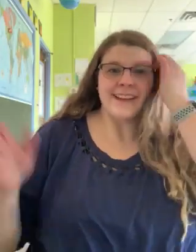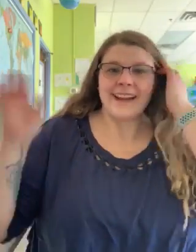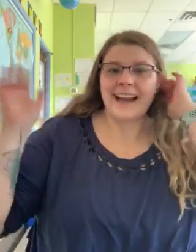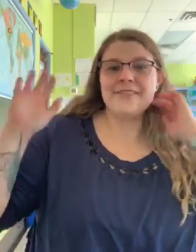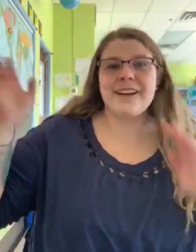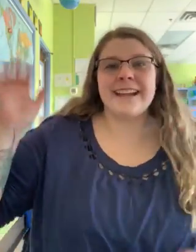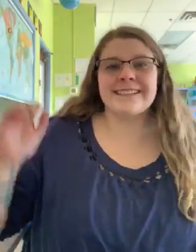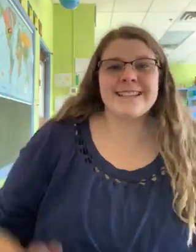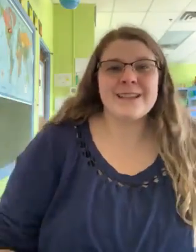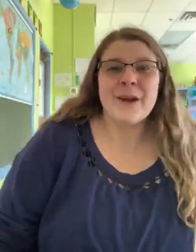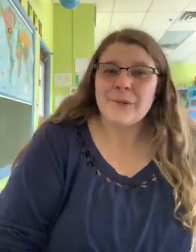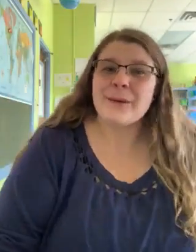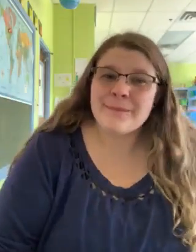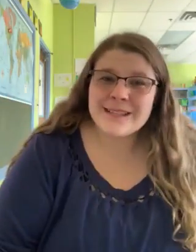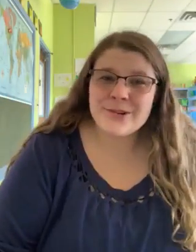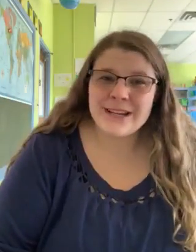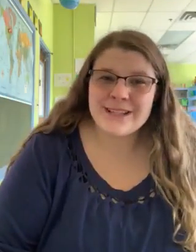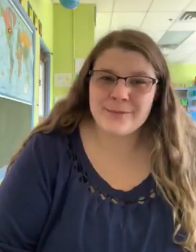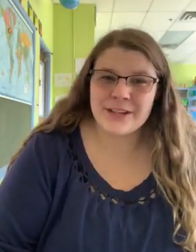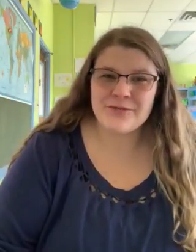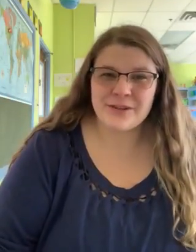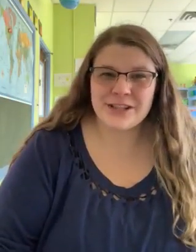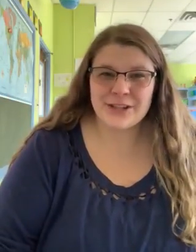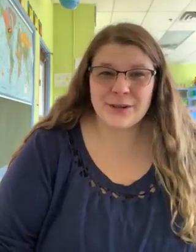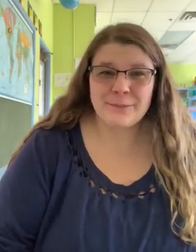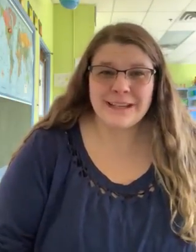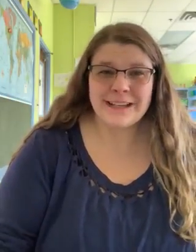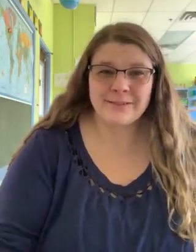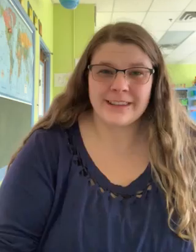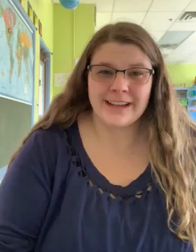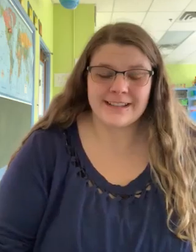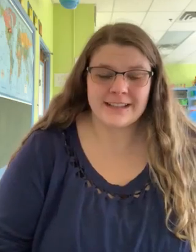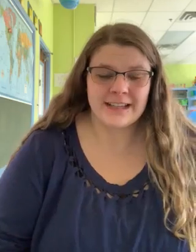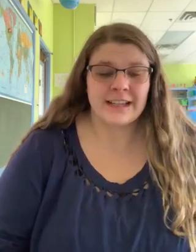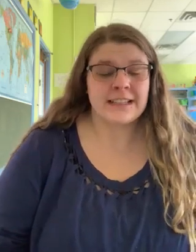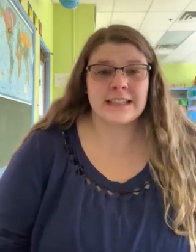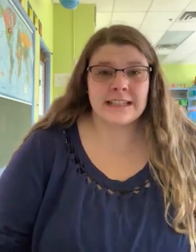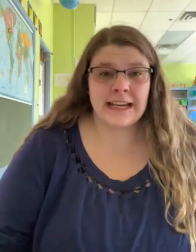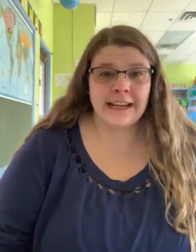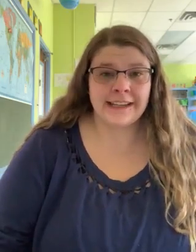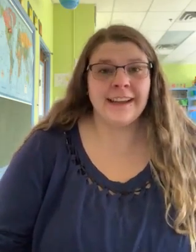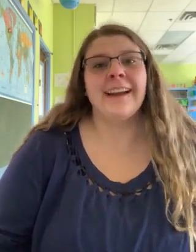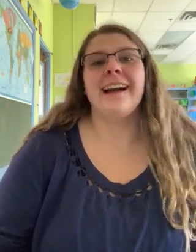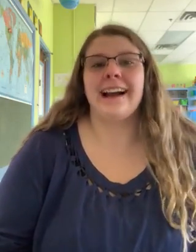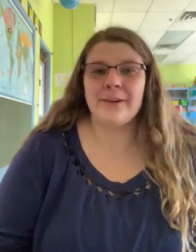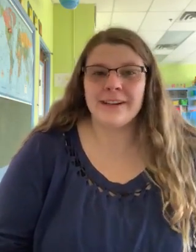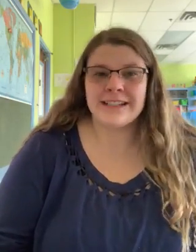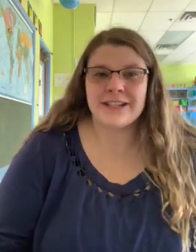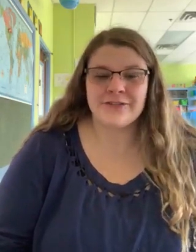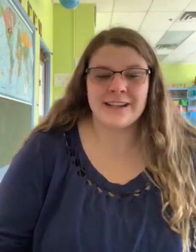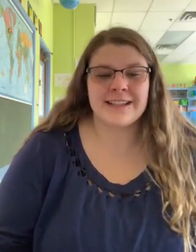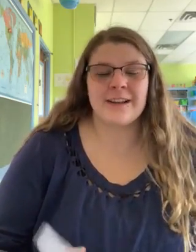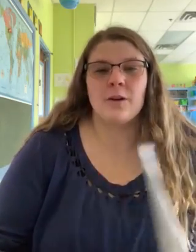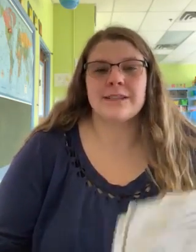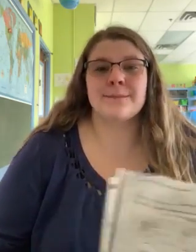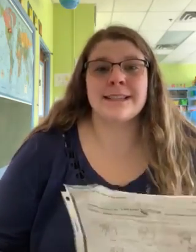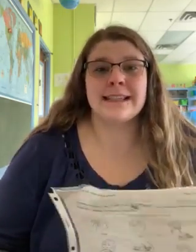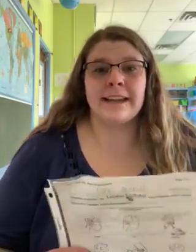Hi friends! We missed you guys so much and wish that you could be here with us. Today I want to teach you guys some sign